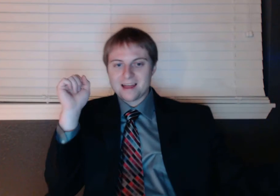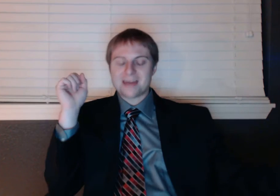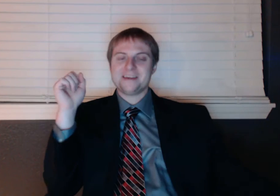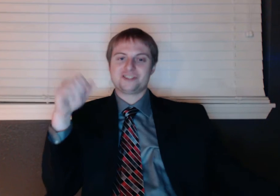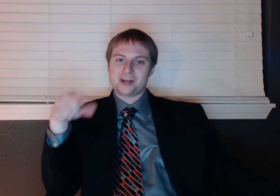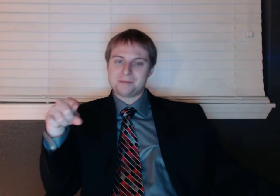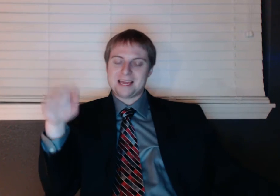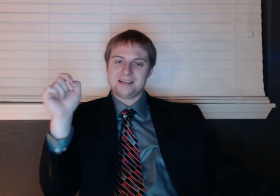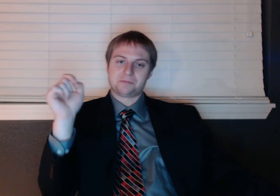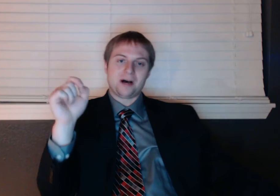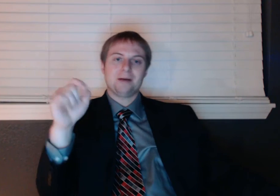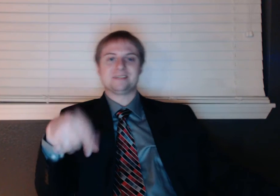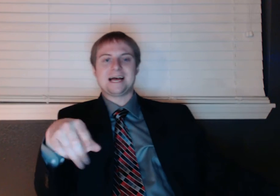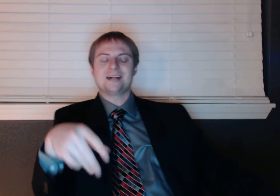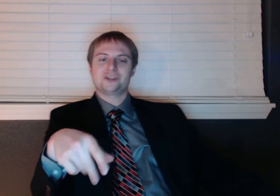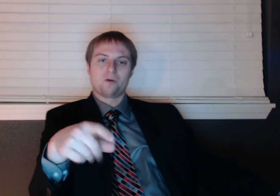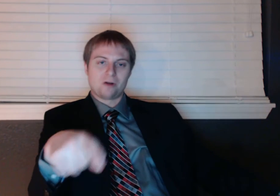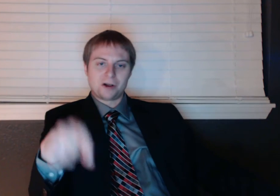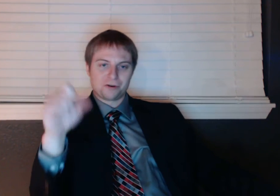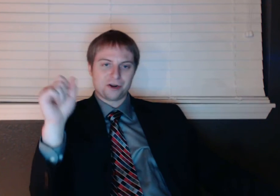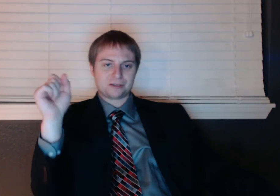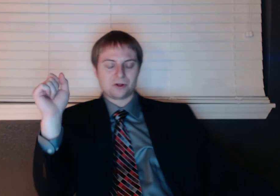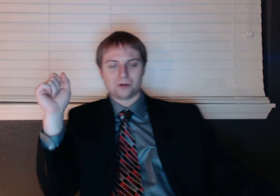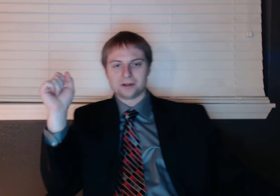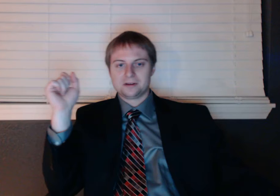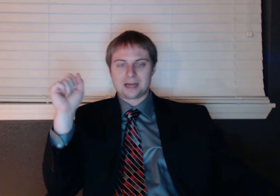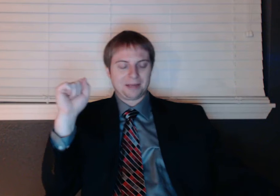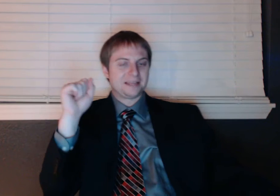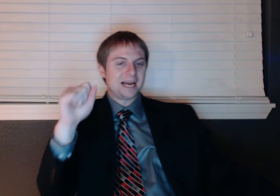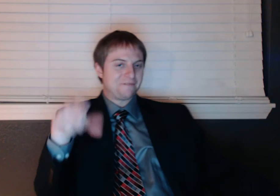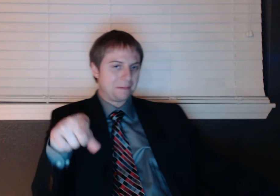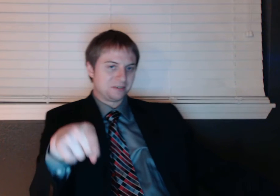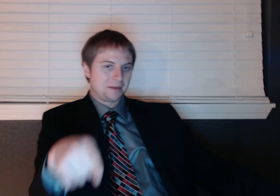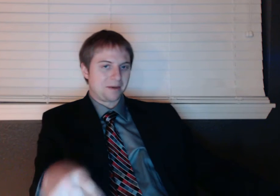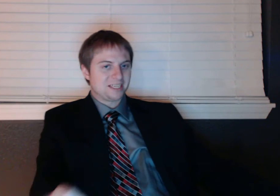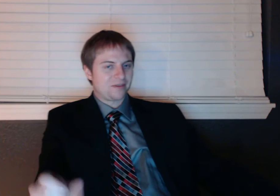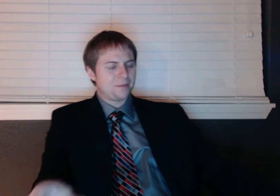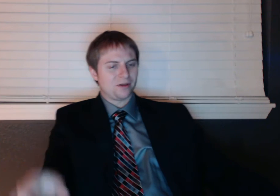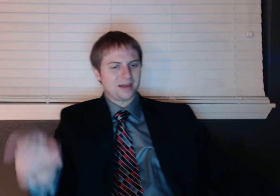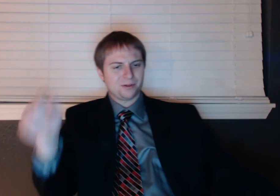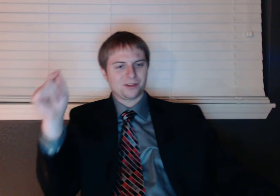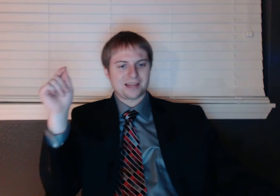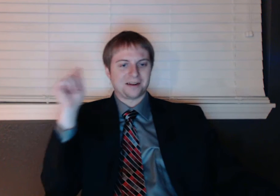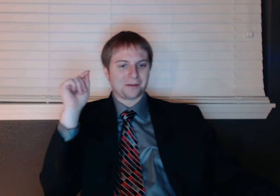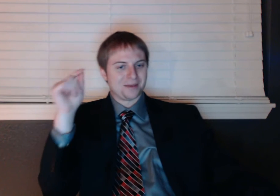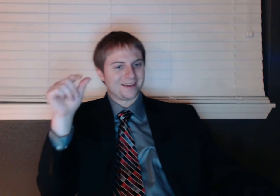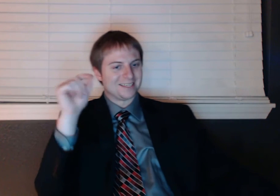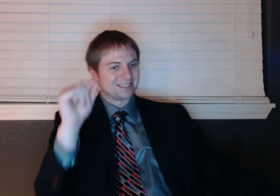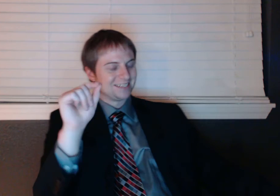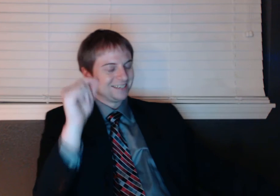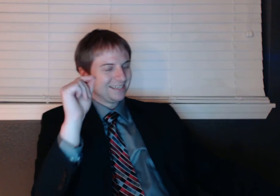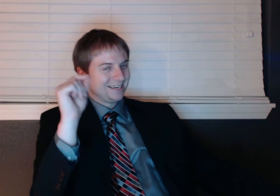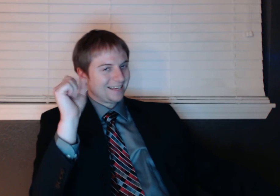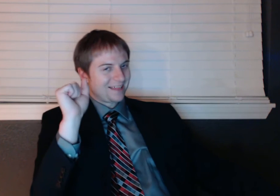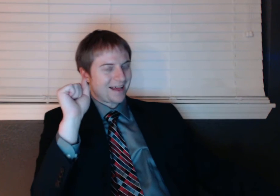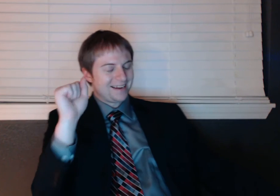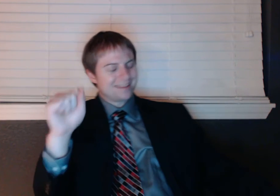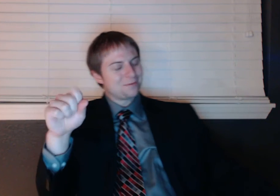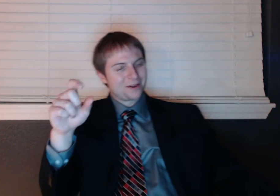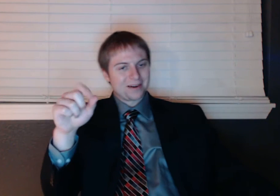I think John McCain's mom is actually over 100 years old. I'm like 95% positive. I'm going look that up because that would